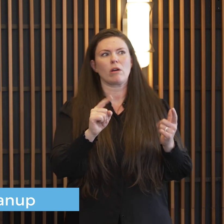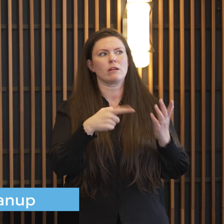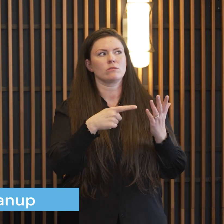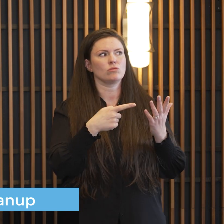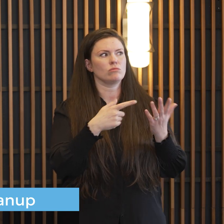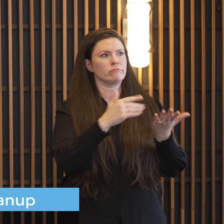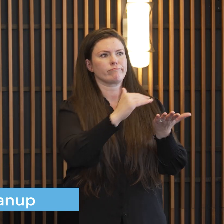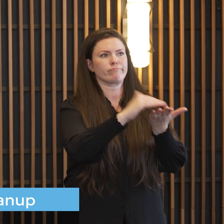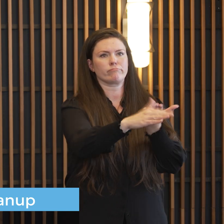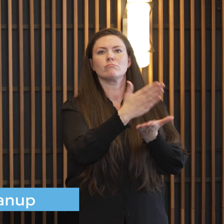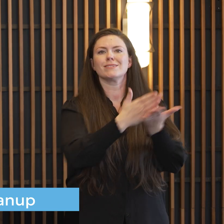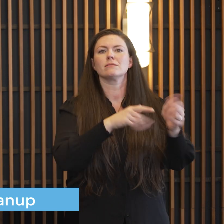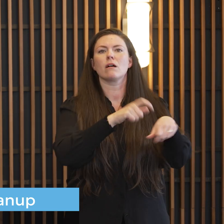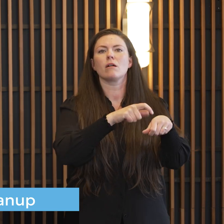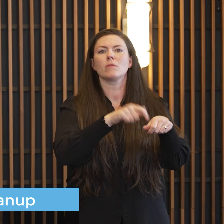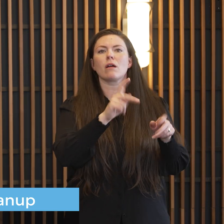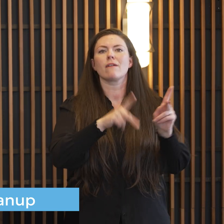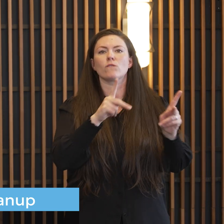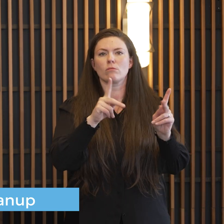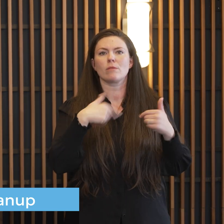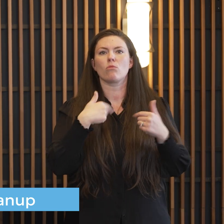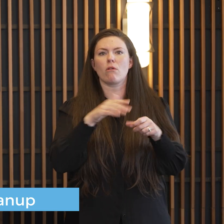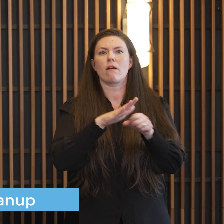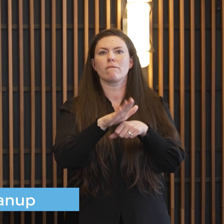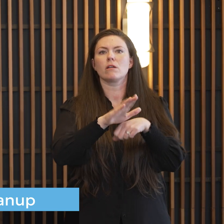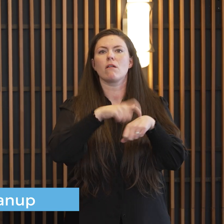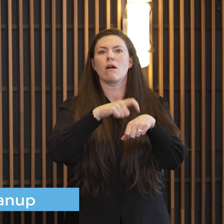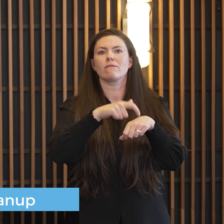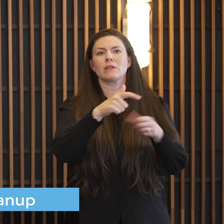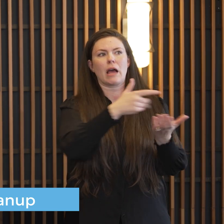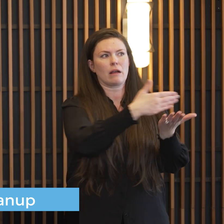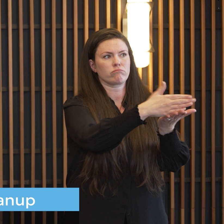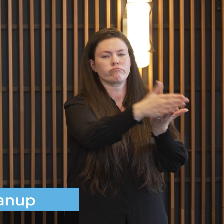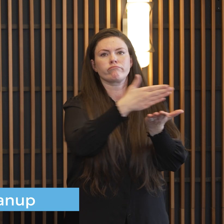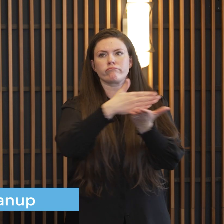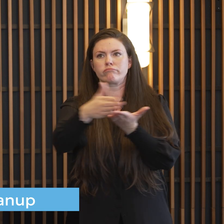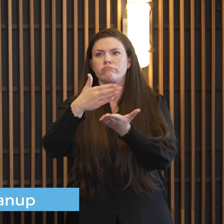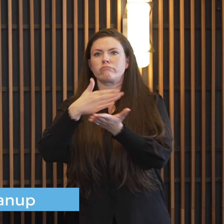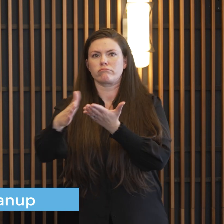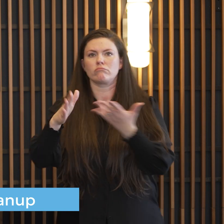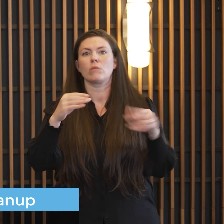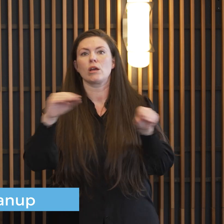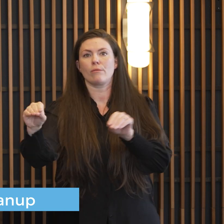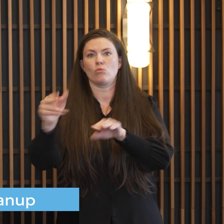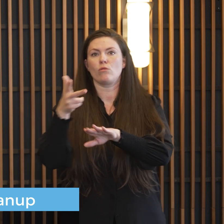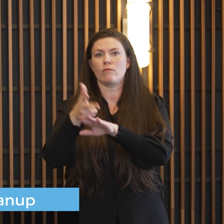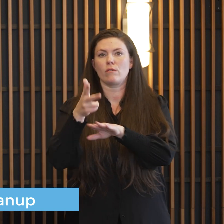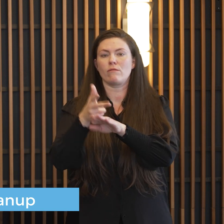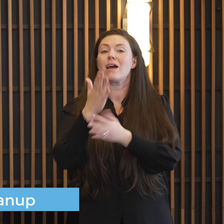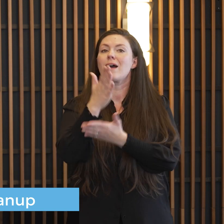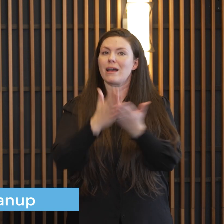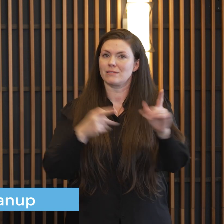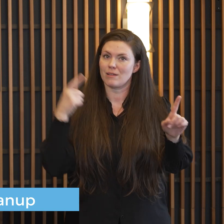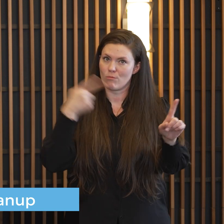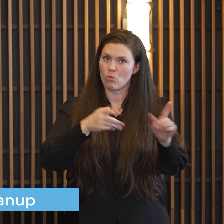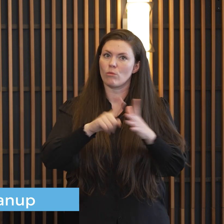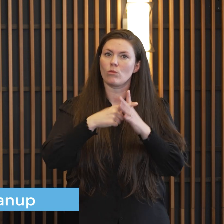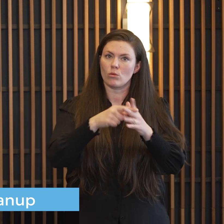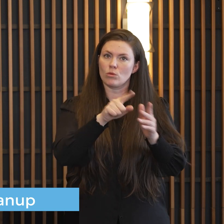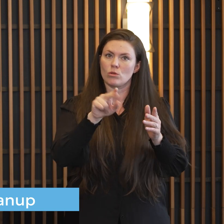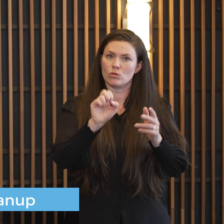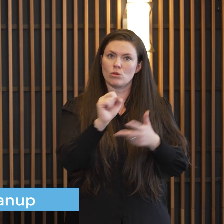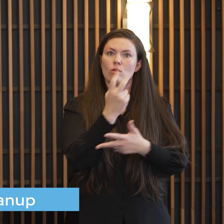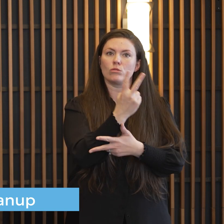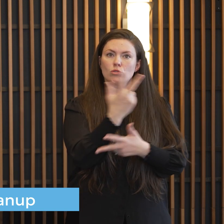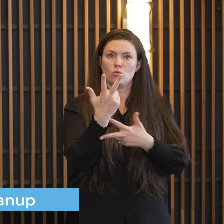little more time for homeowners and everybody to try and get things cleared out and get their vehicles out of there eventually we will move in there and we will start